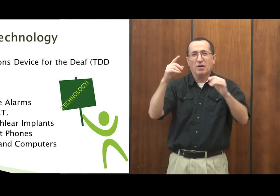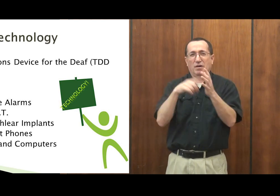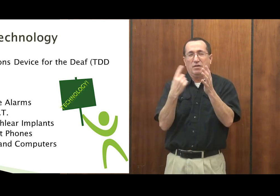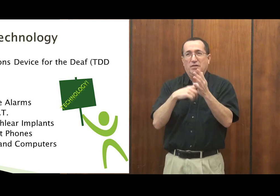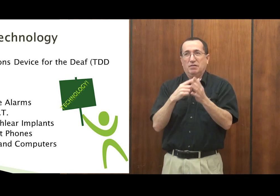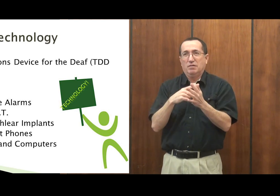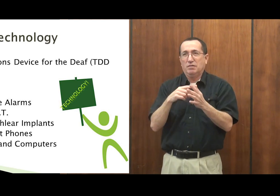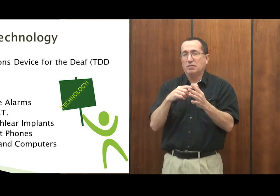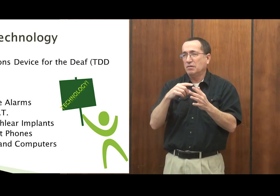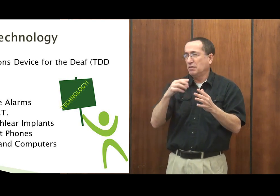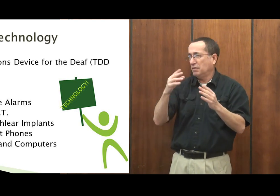in the courtroom.